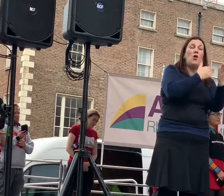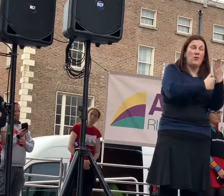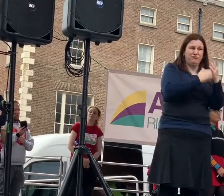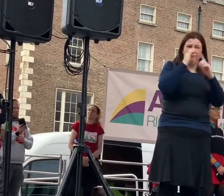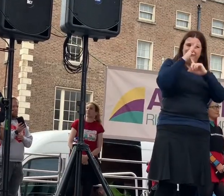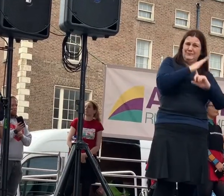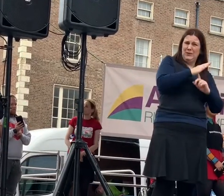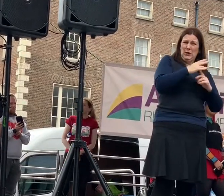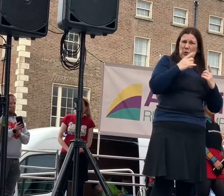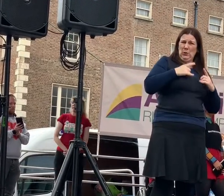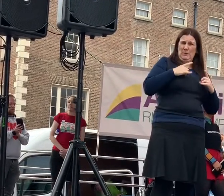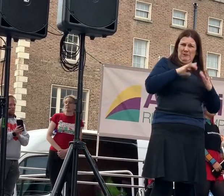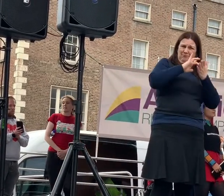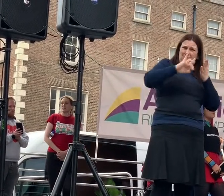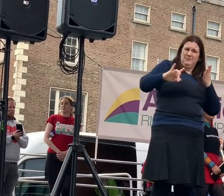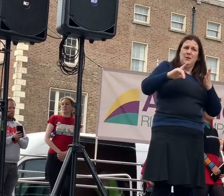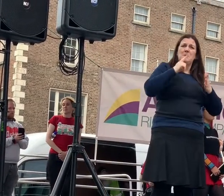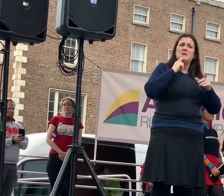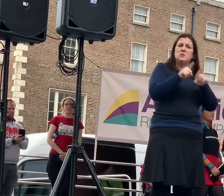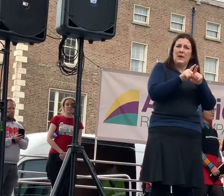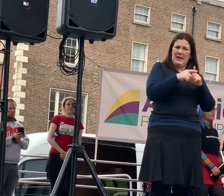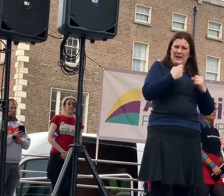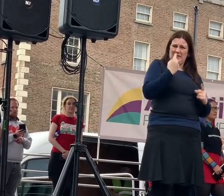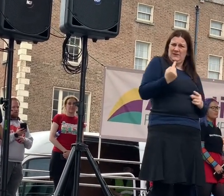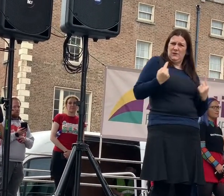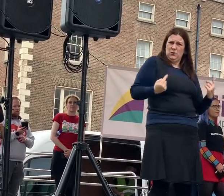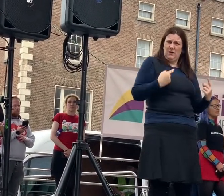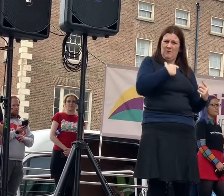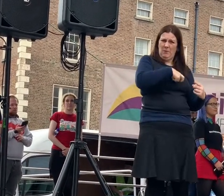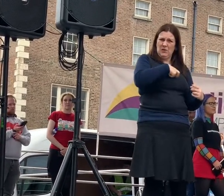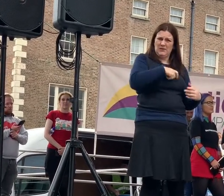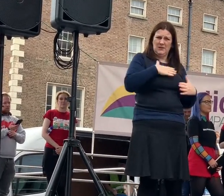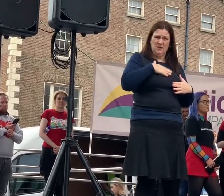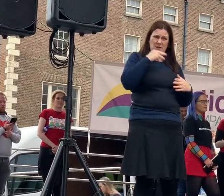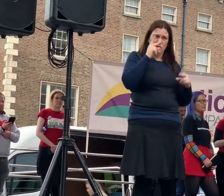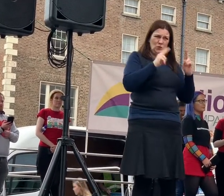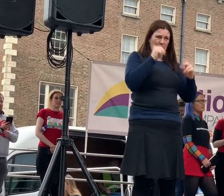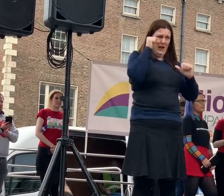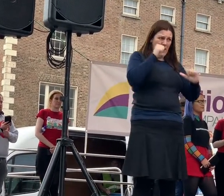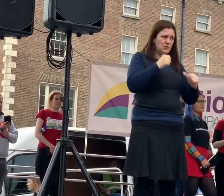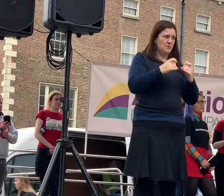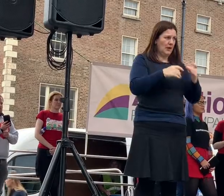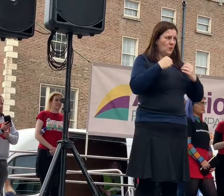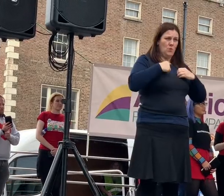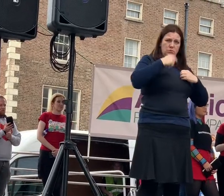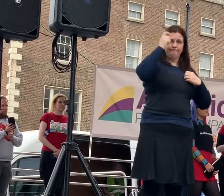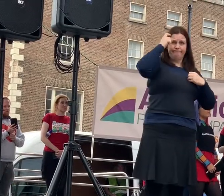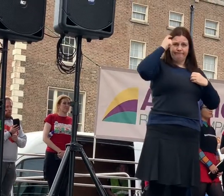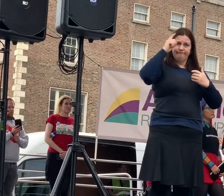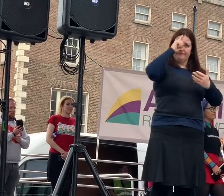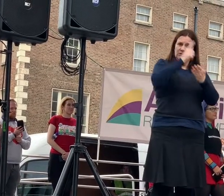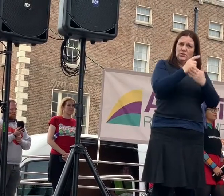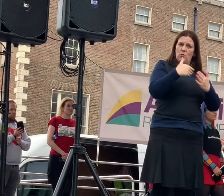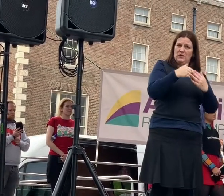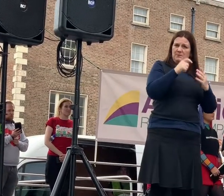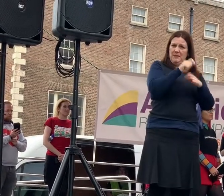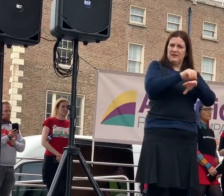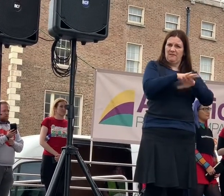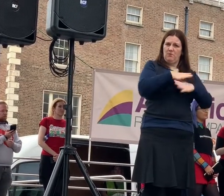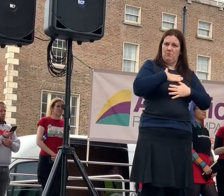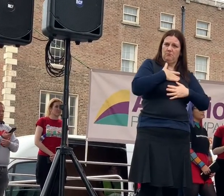strips away the individualisation of each person who should be allowed to make the conscious decision of what is best for them.